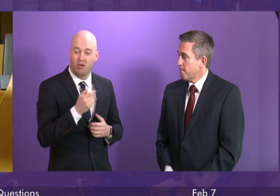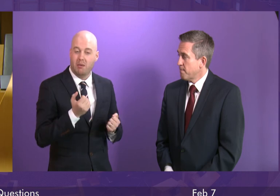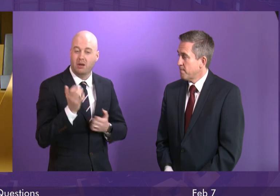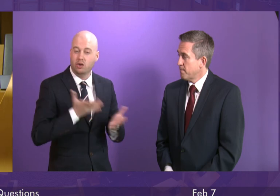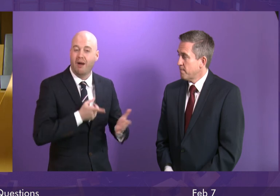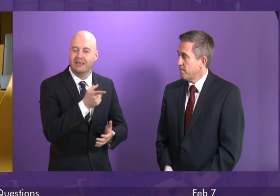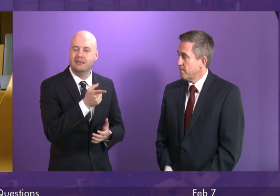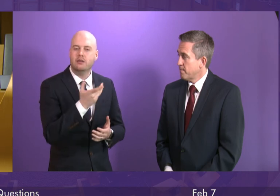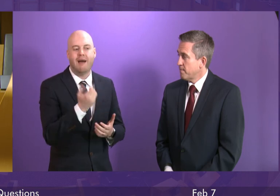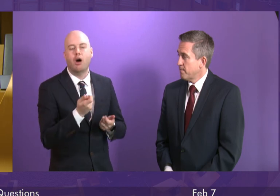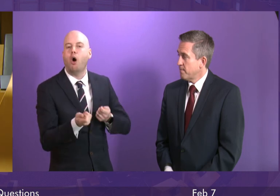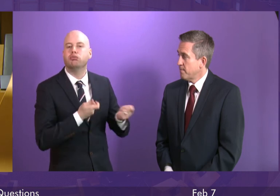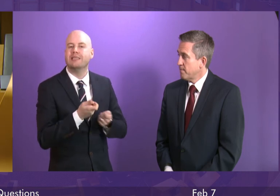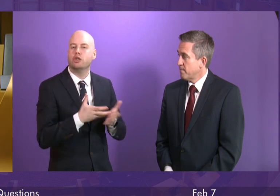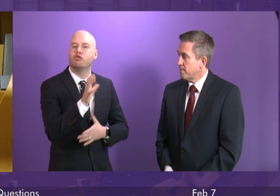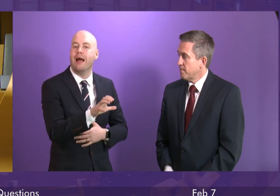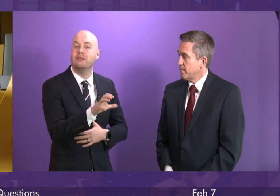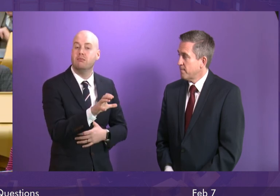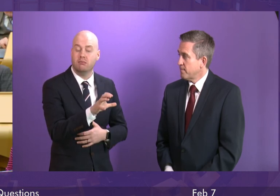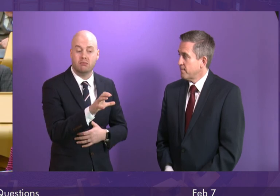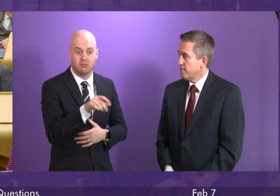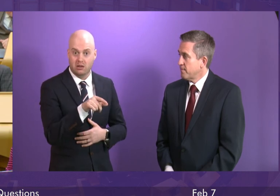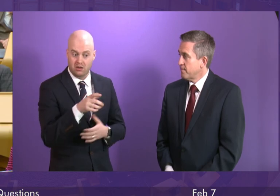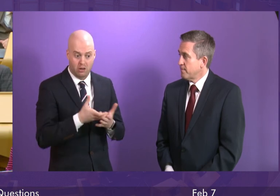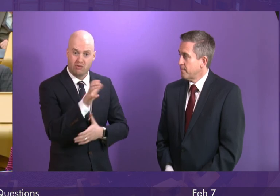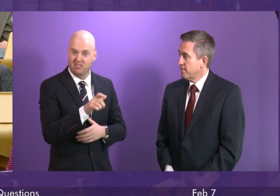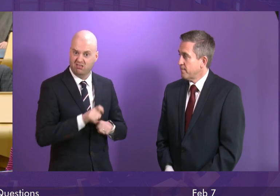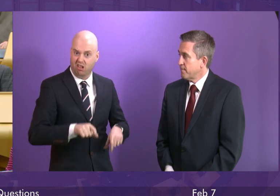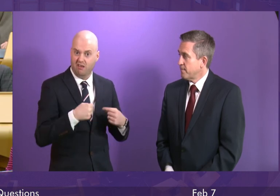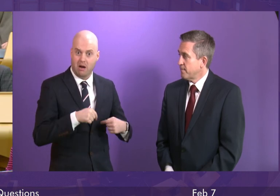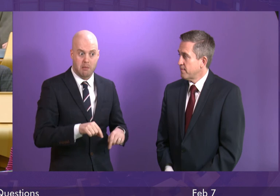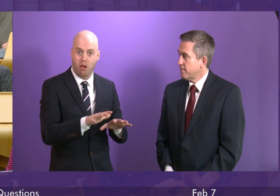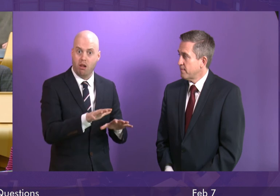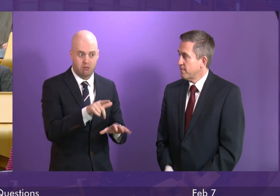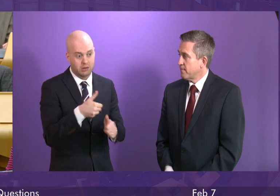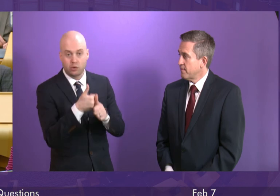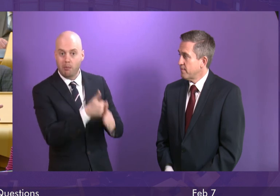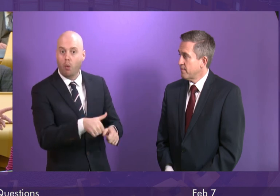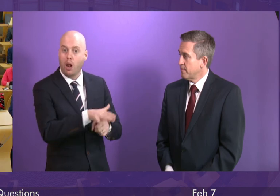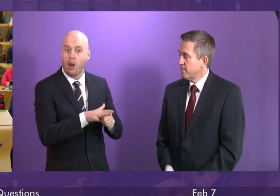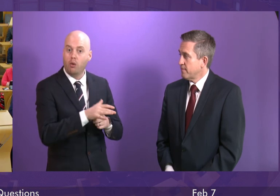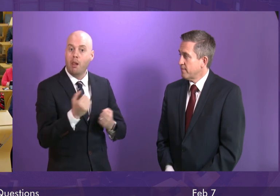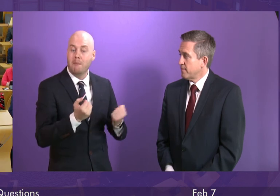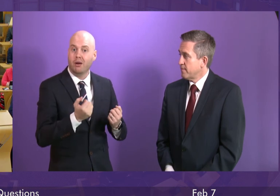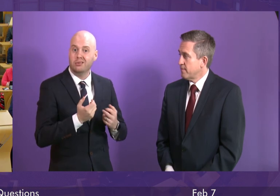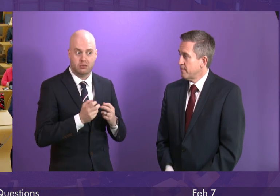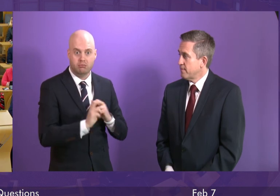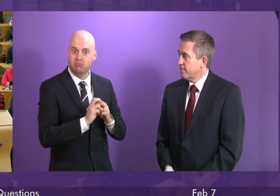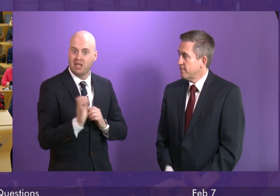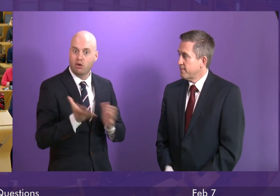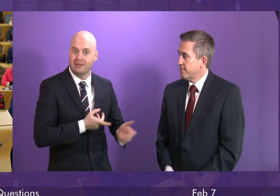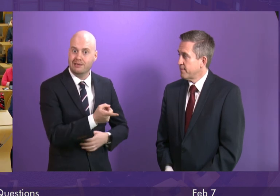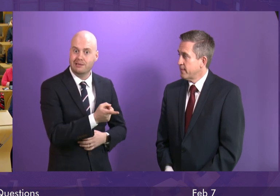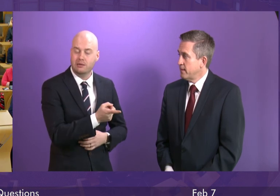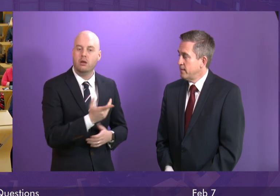Service Operators Grant remains there as an essential part of the support for local bus services and of course the Transport Minister is currently taking